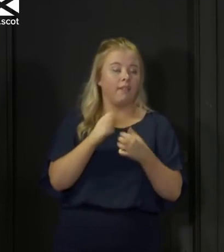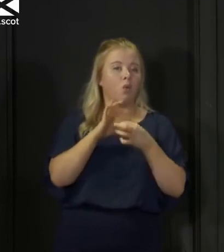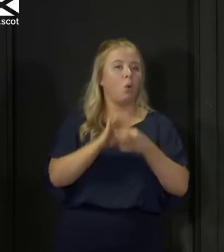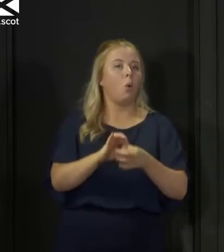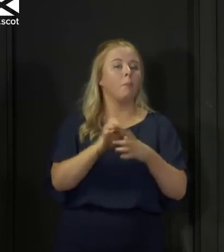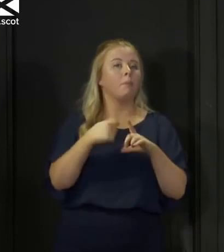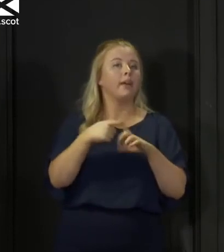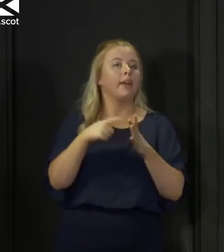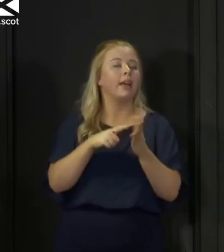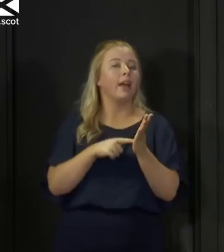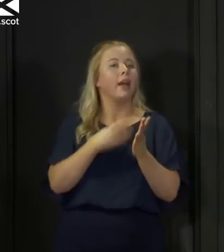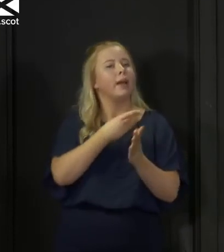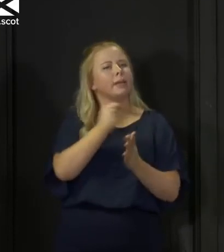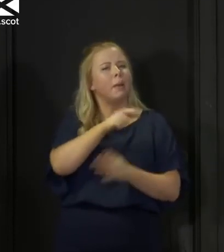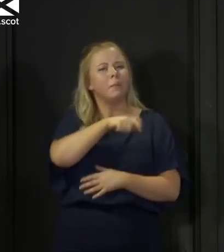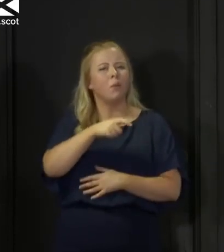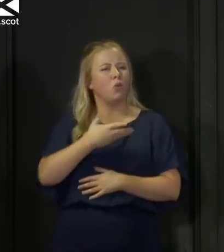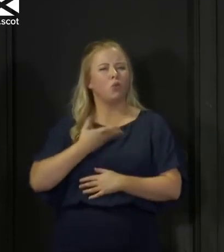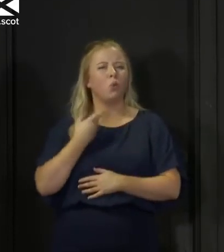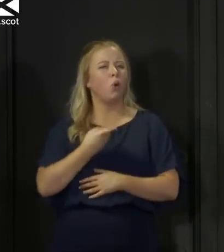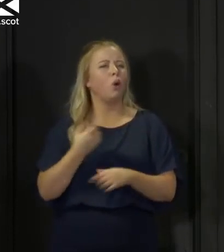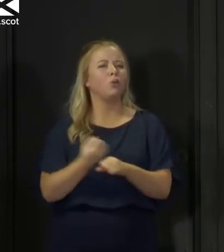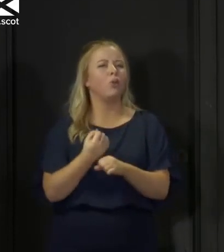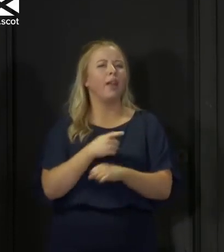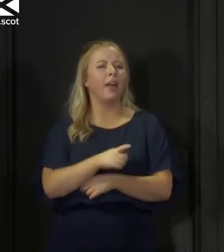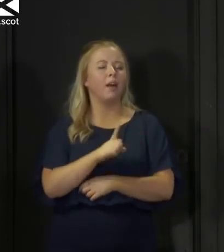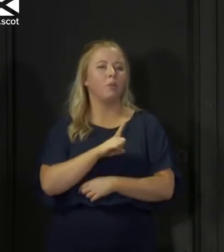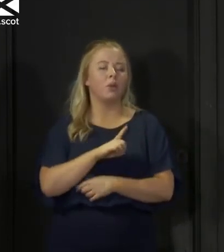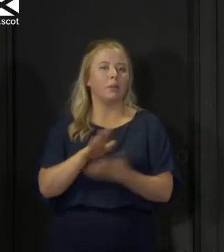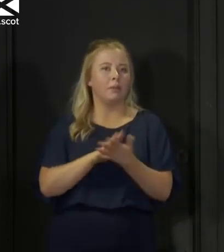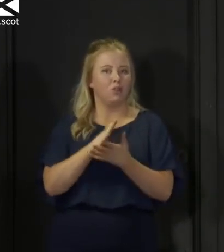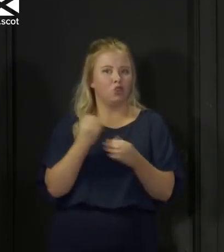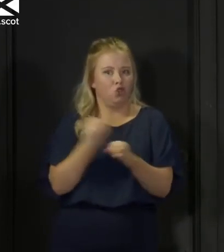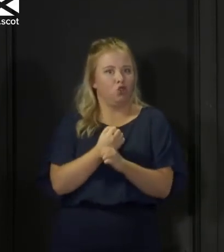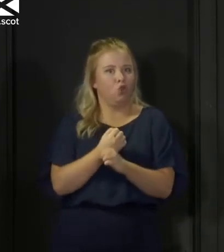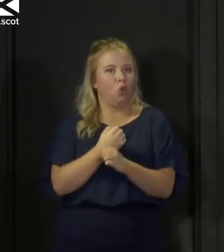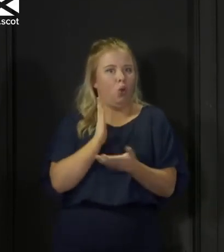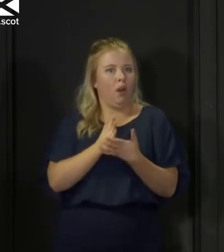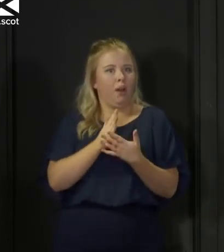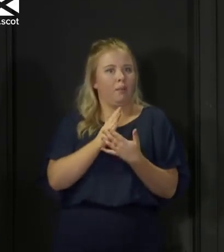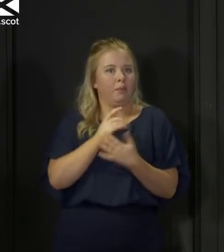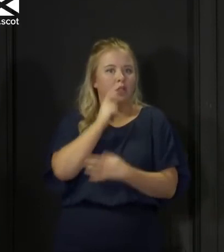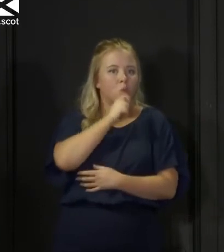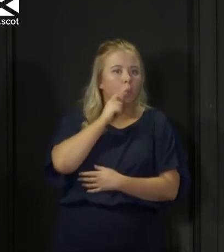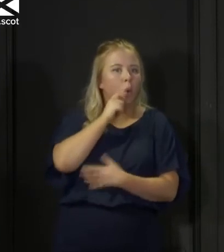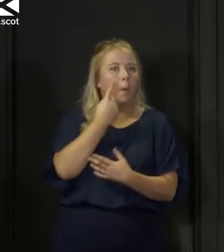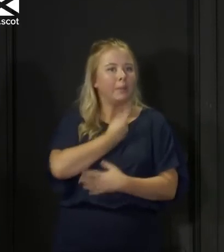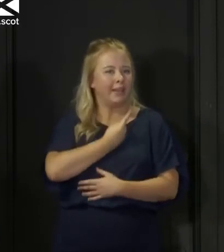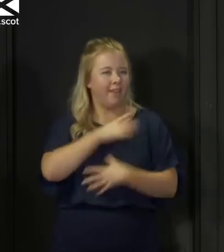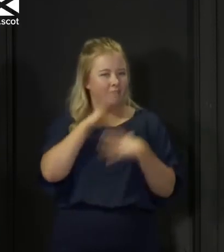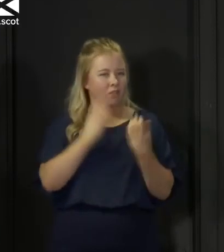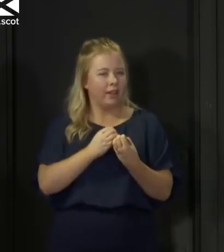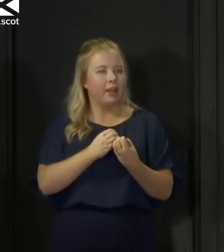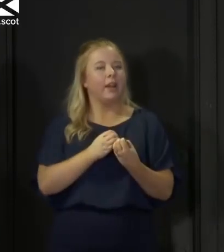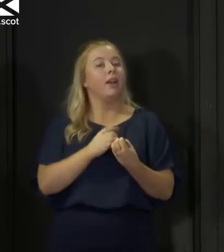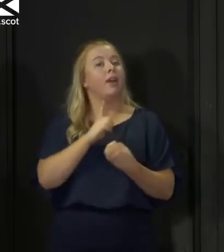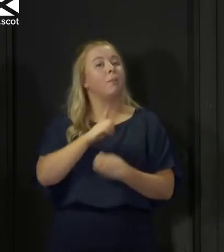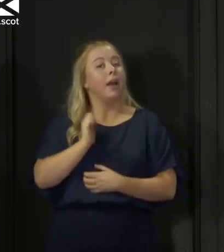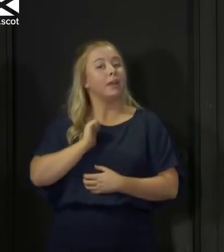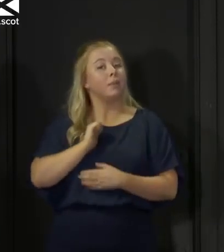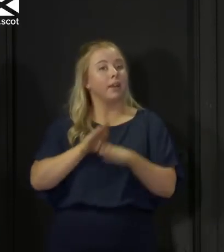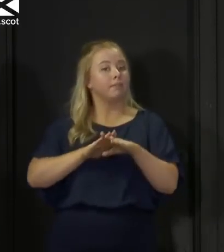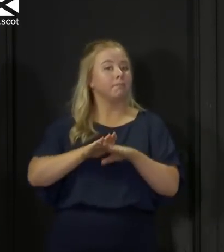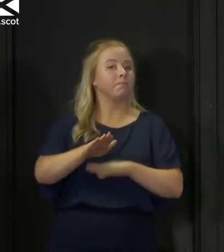Some people will not be that comfortable with doing it because it involves doing the test yourself. What we are looking to do over time is